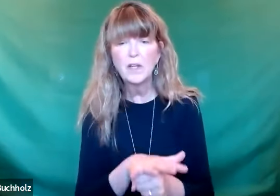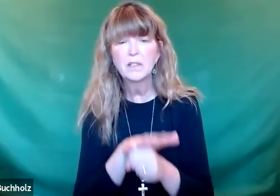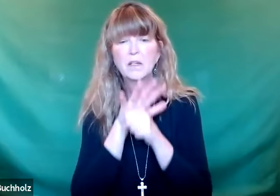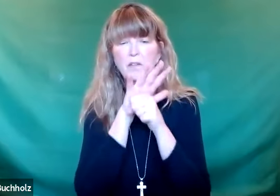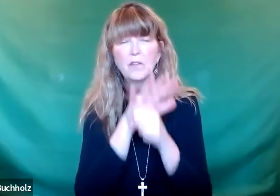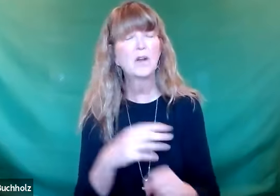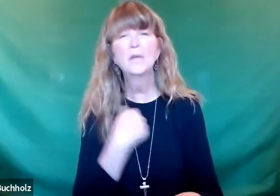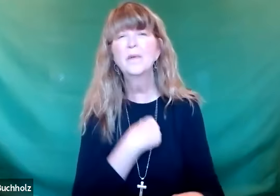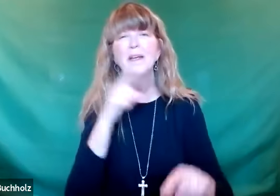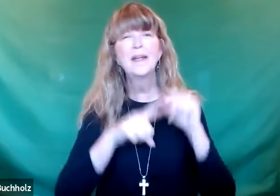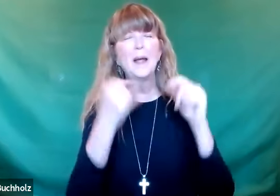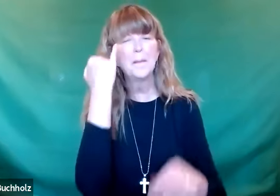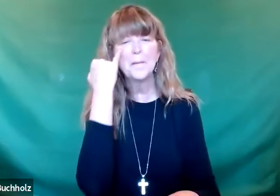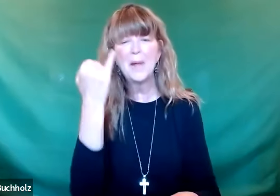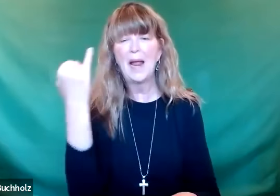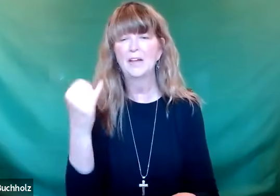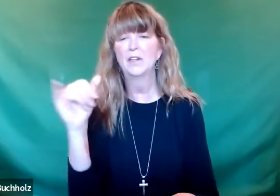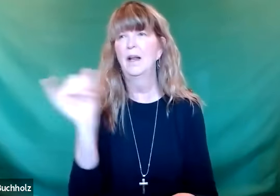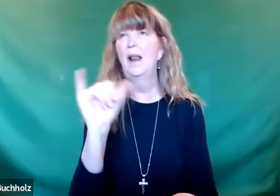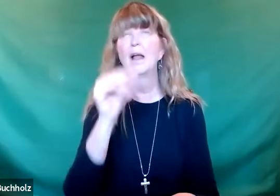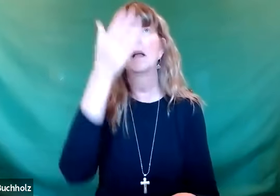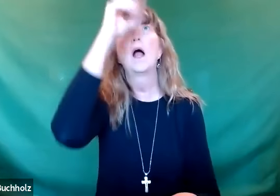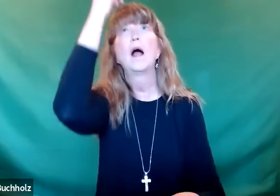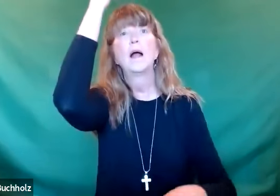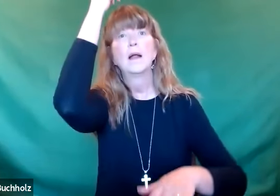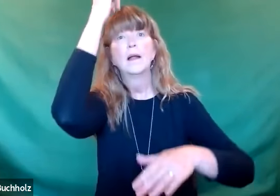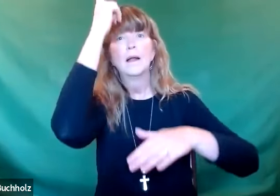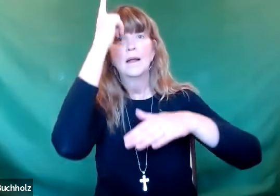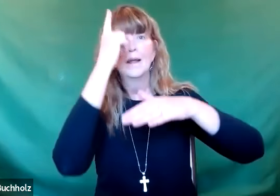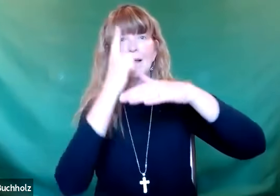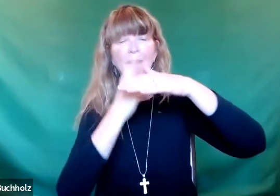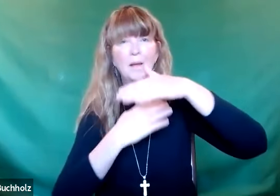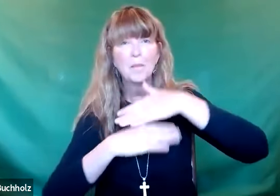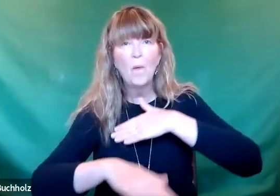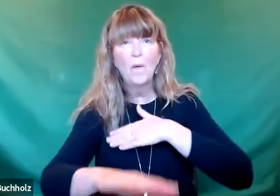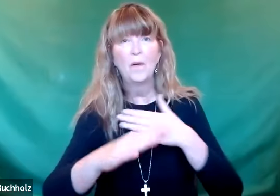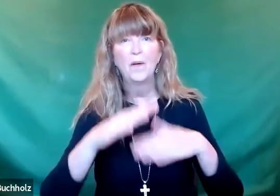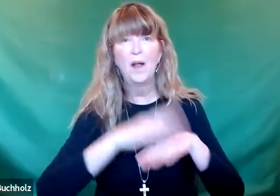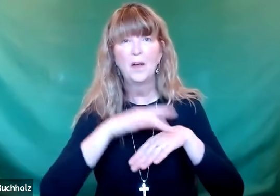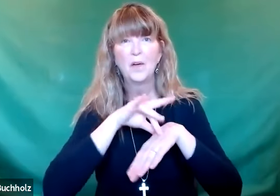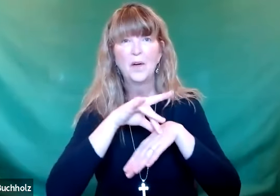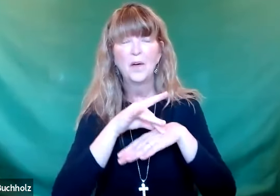Chapter 12 just has story after story of stress. And I cannot imagine